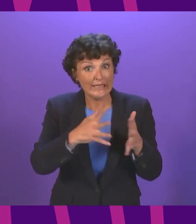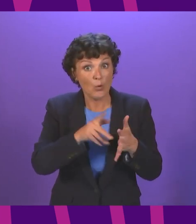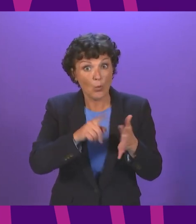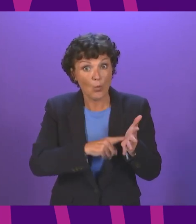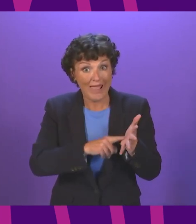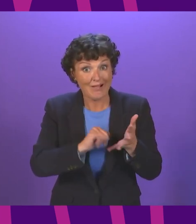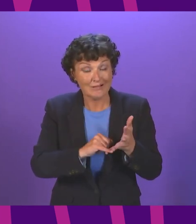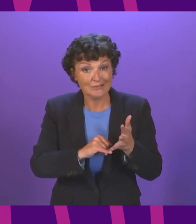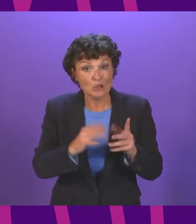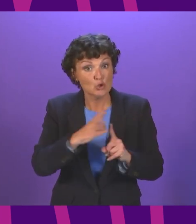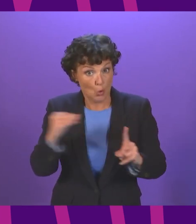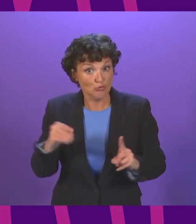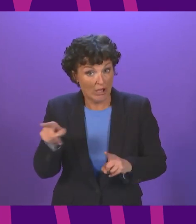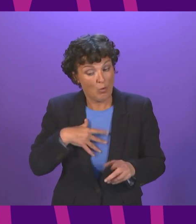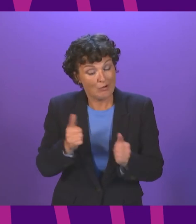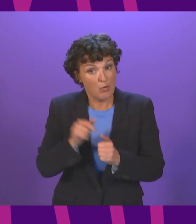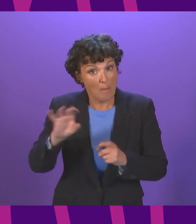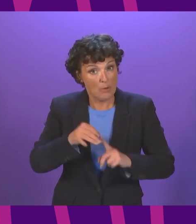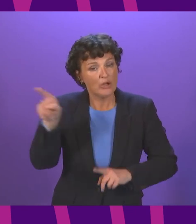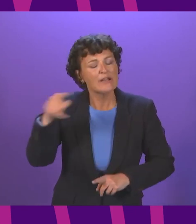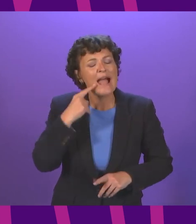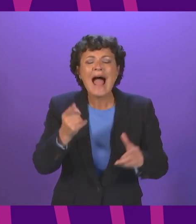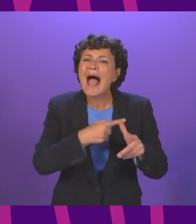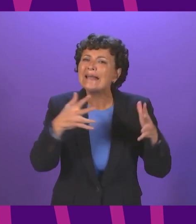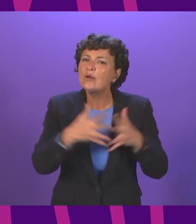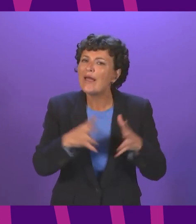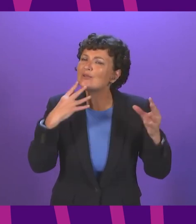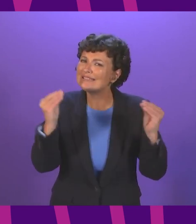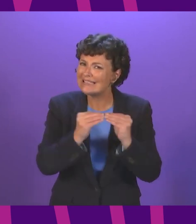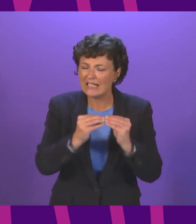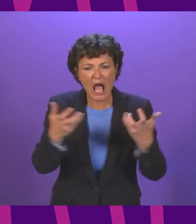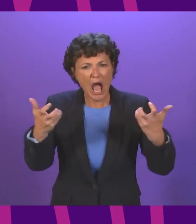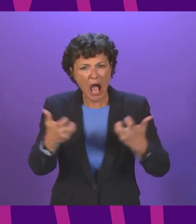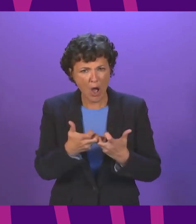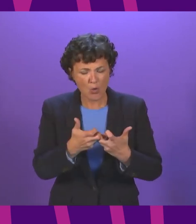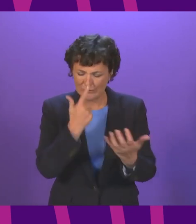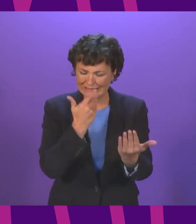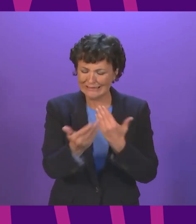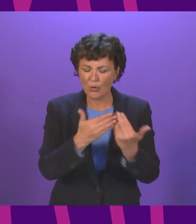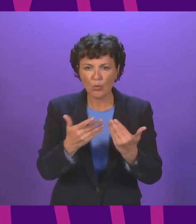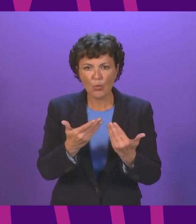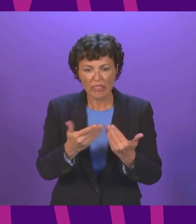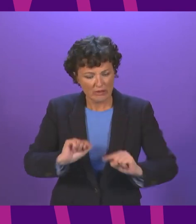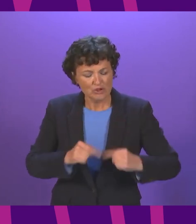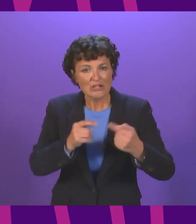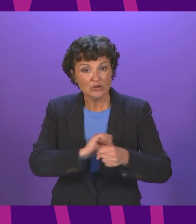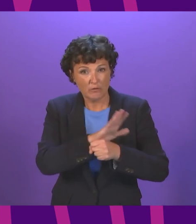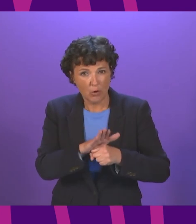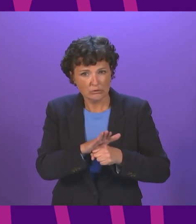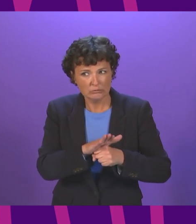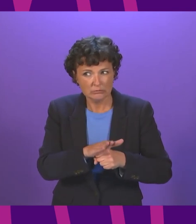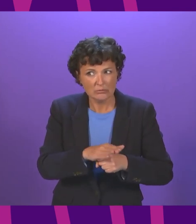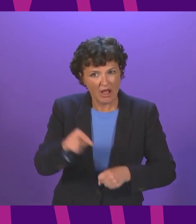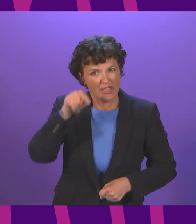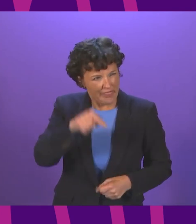this whole question. Annie Wells said that how we address the challenges of COVID will define us for years to